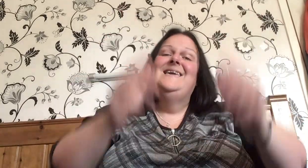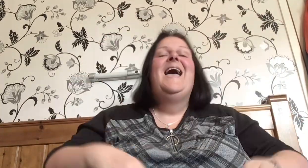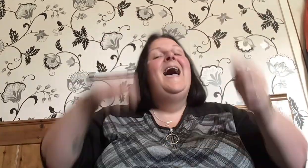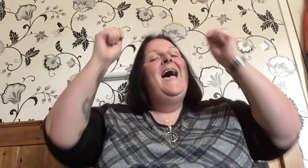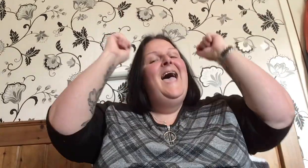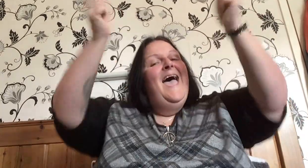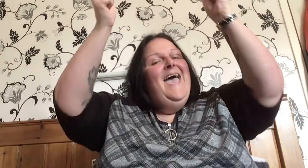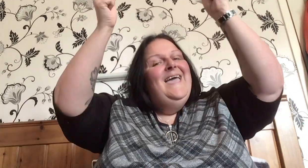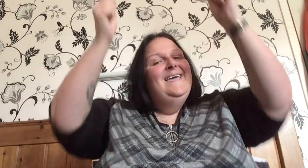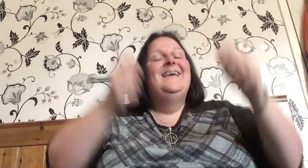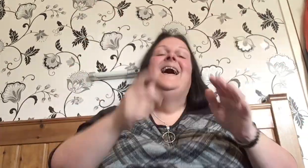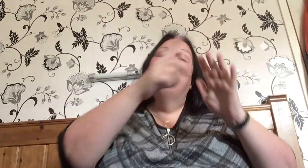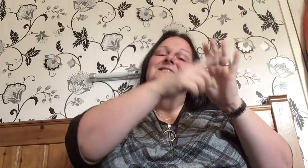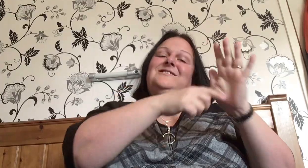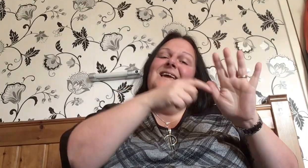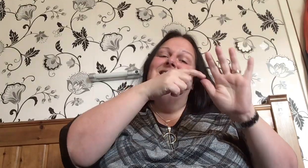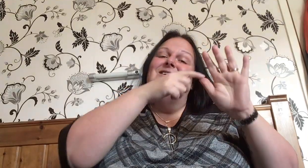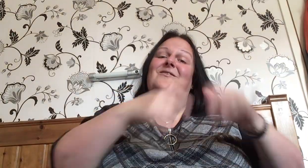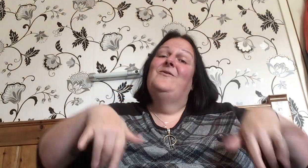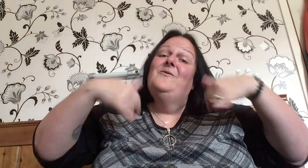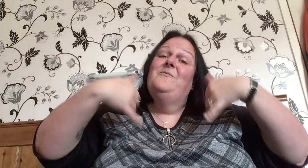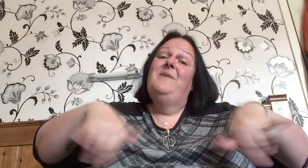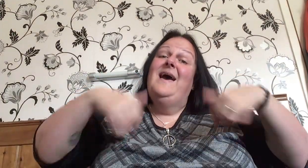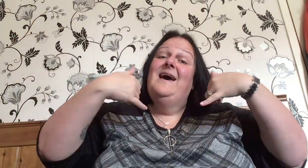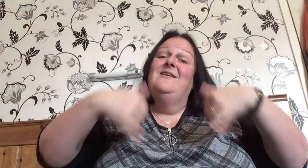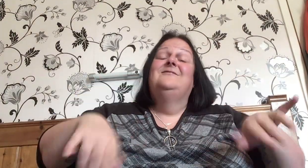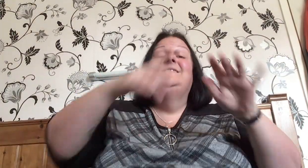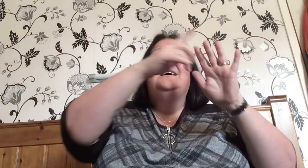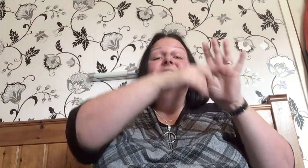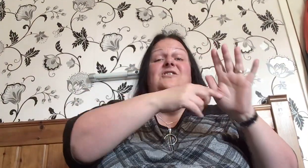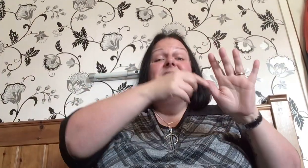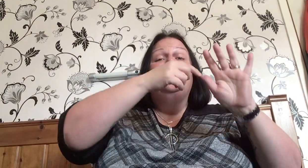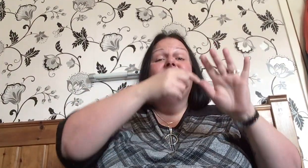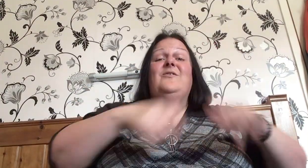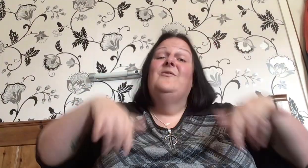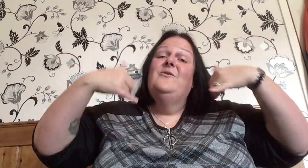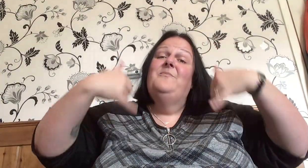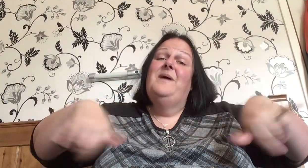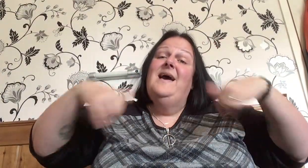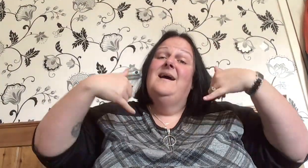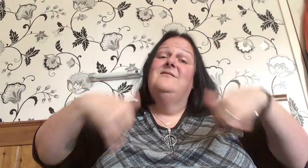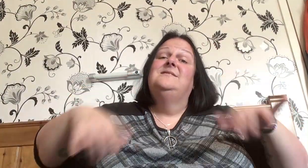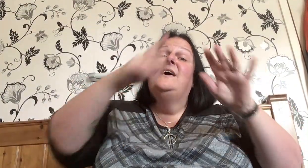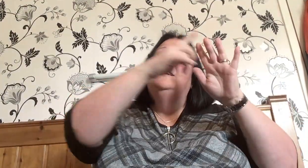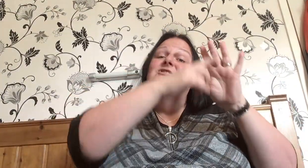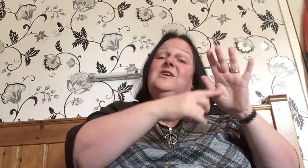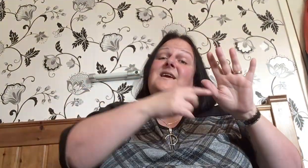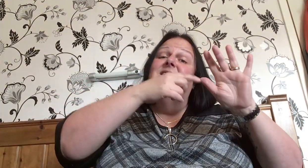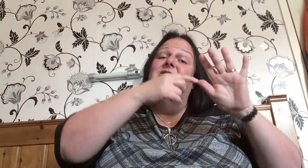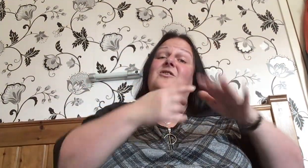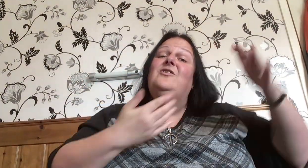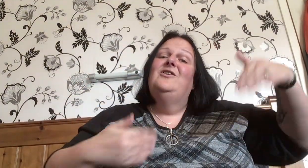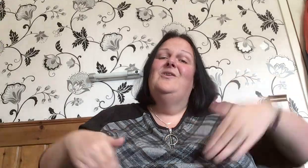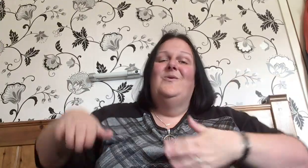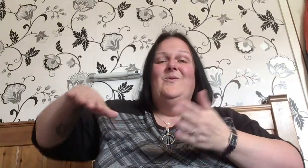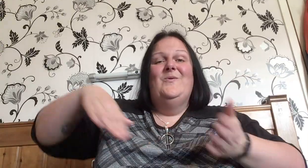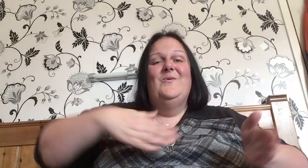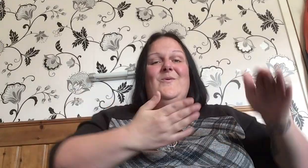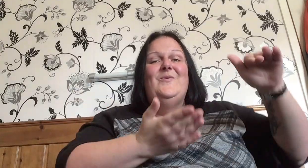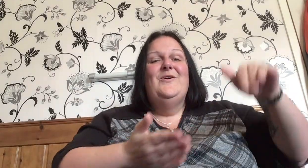Hey, jingle bells, jingle bells, jingle all the